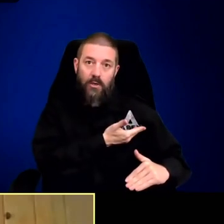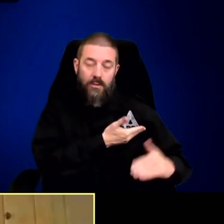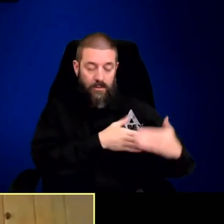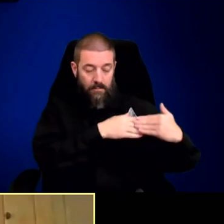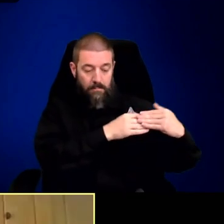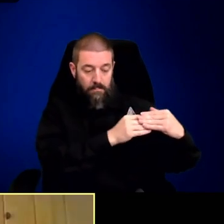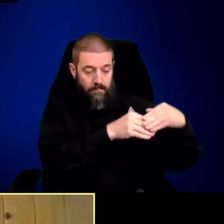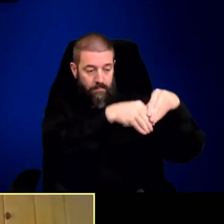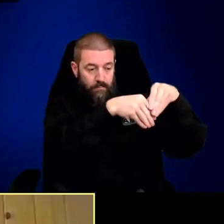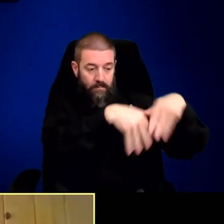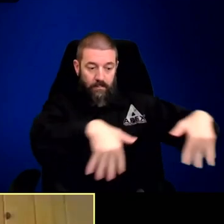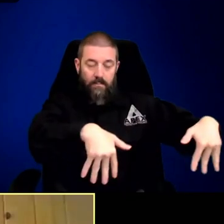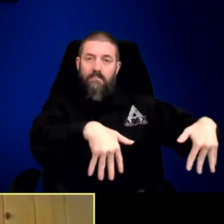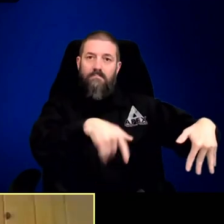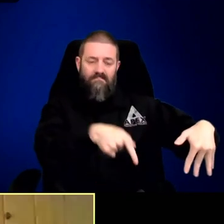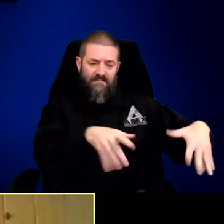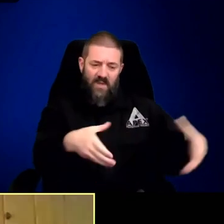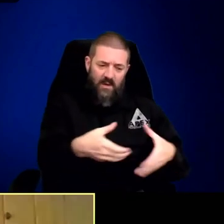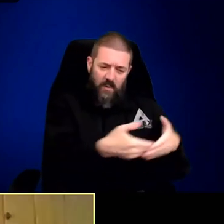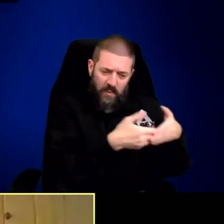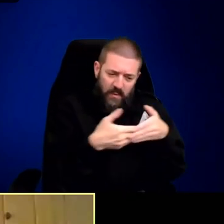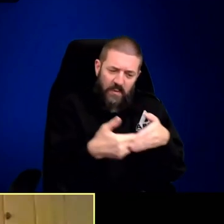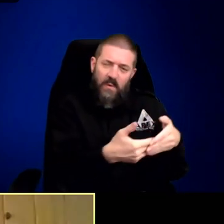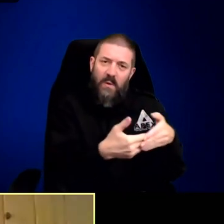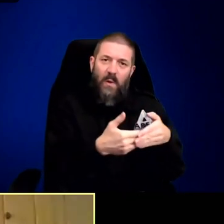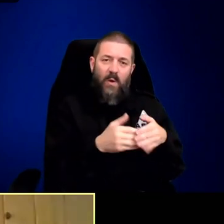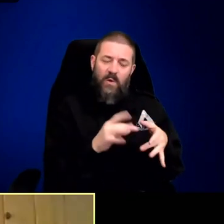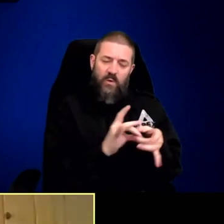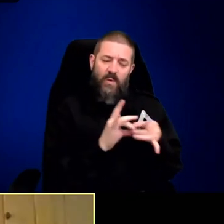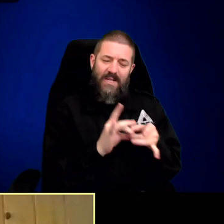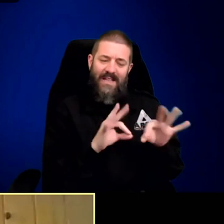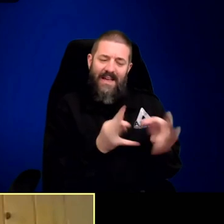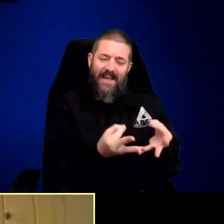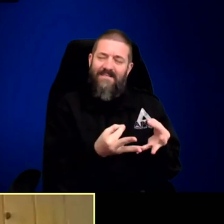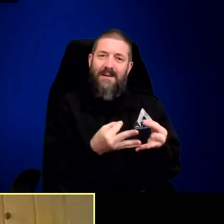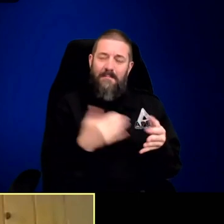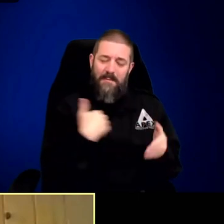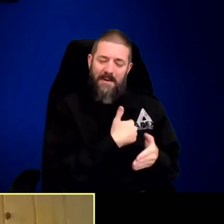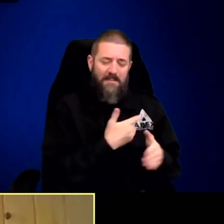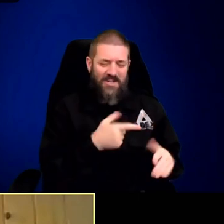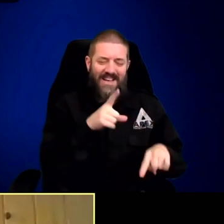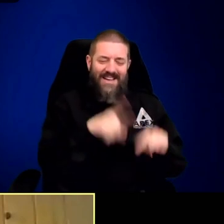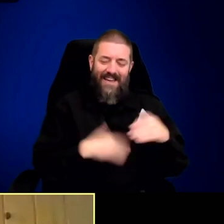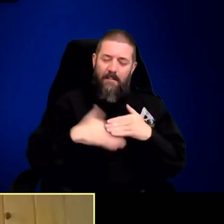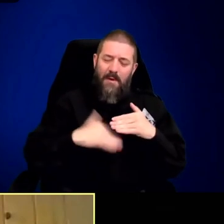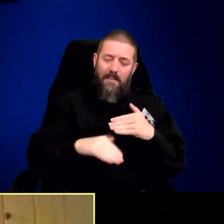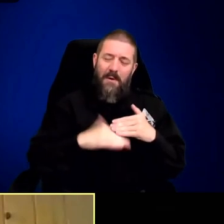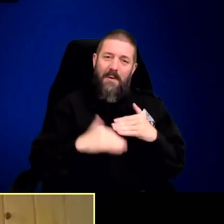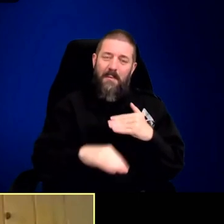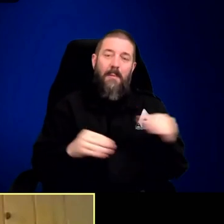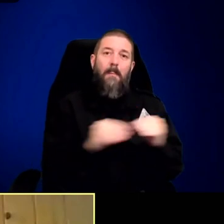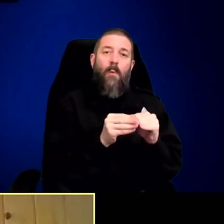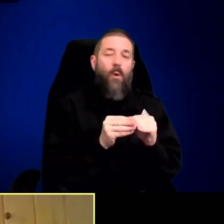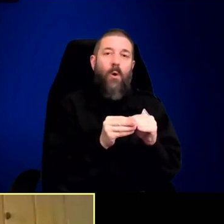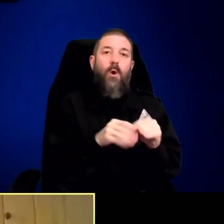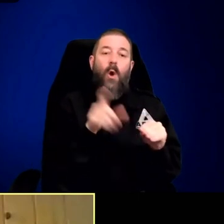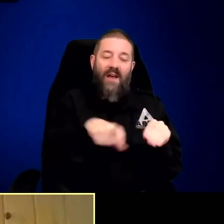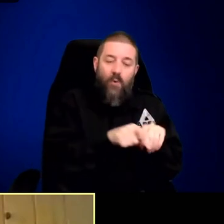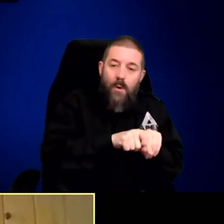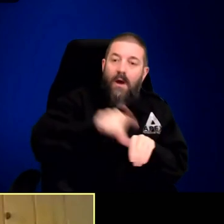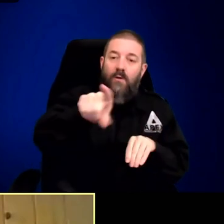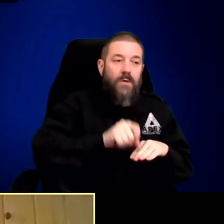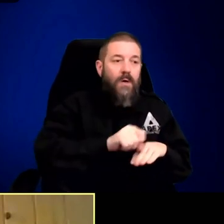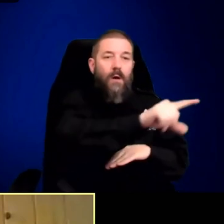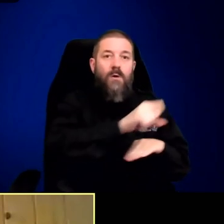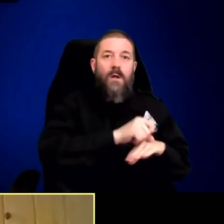that all the younger wolves would be the sons and daughters of the alphas, meaning that they would all be too closely related